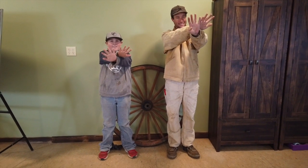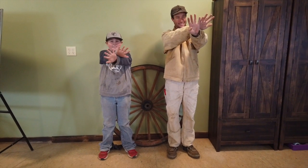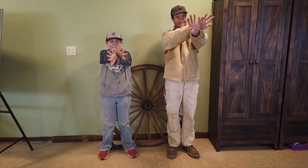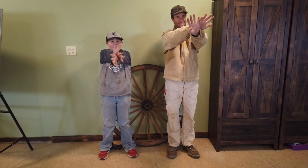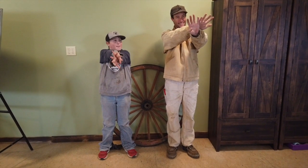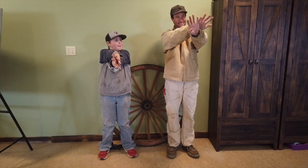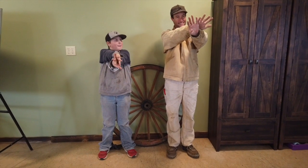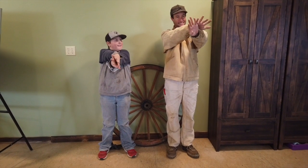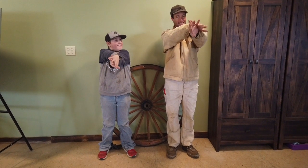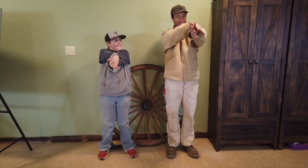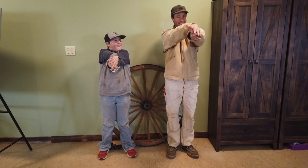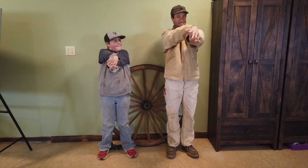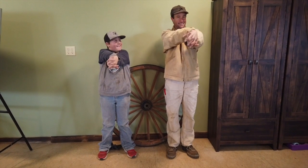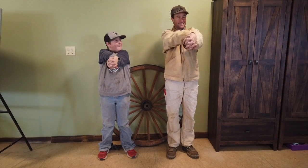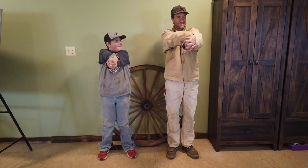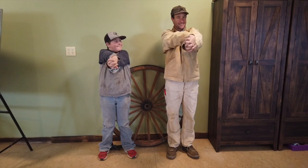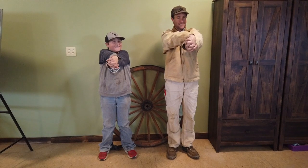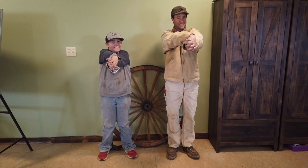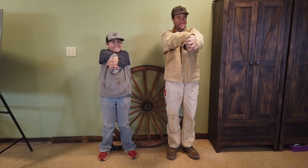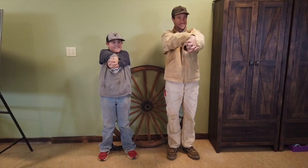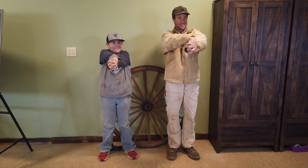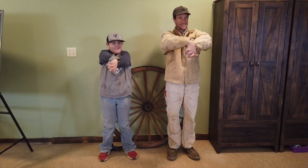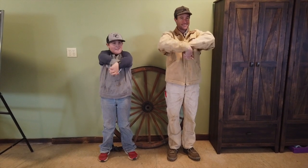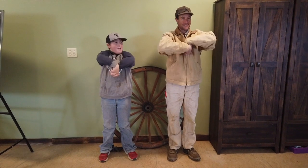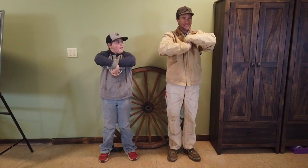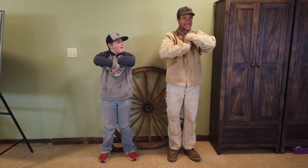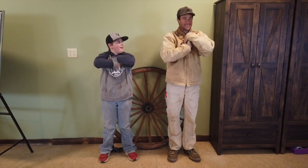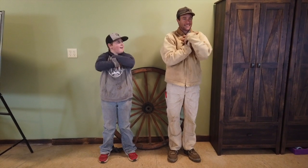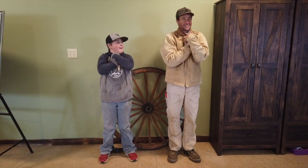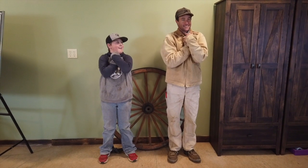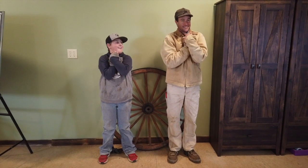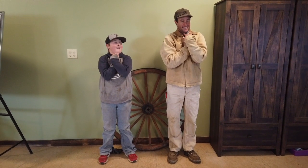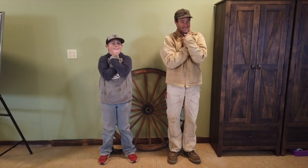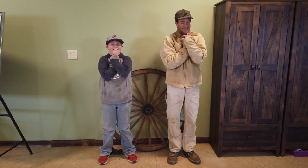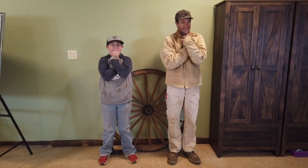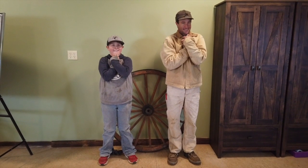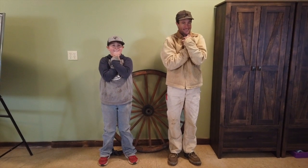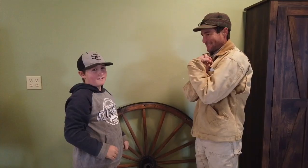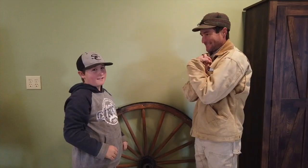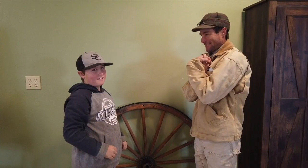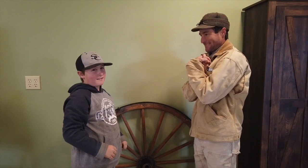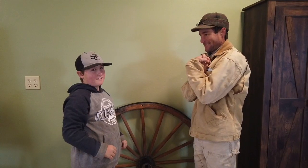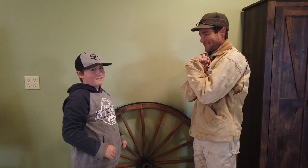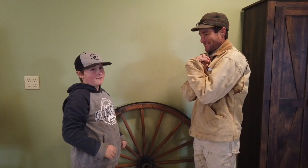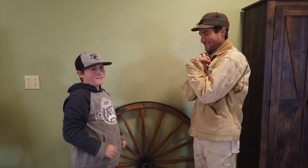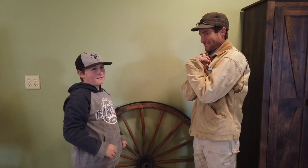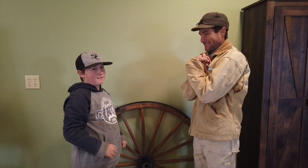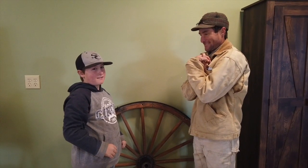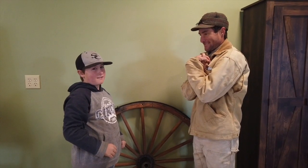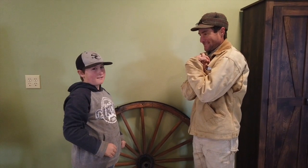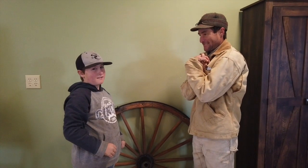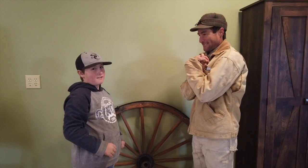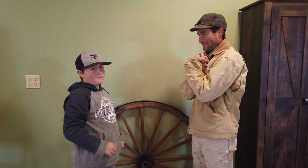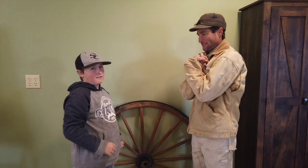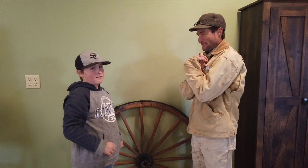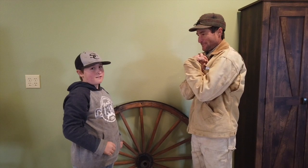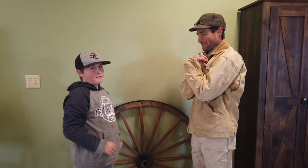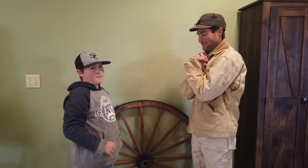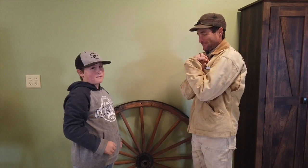in and clasp bend your elbows do not touch you're gonna point to one of Tyler's